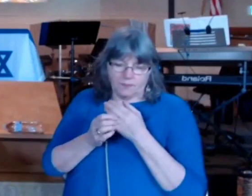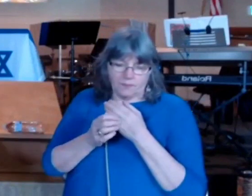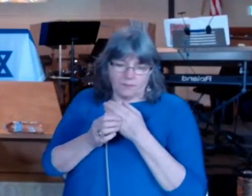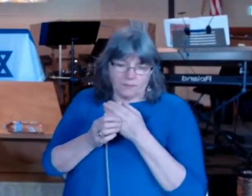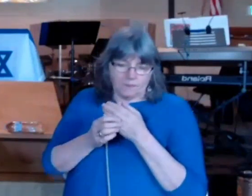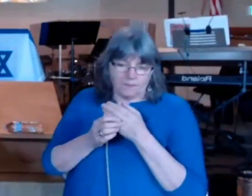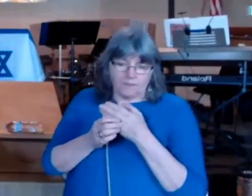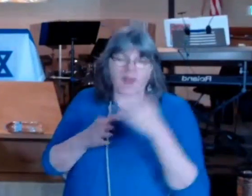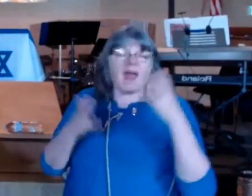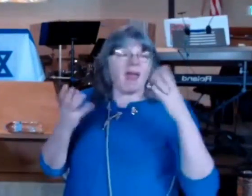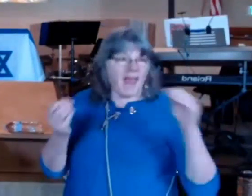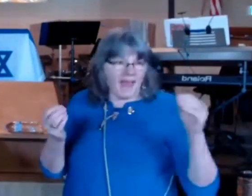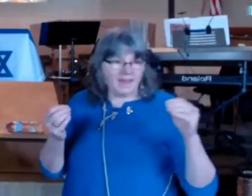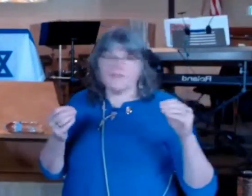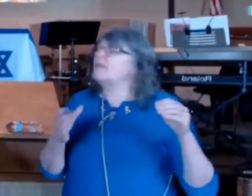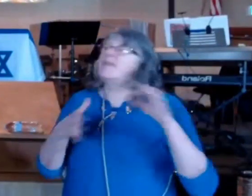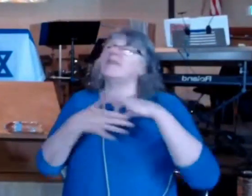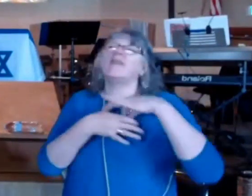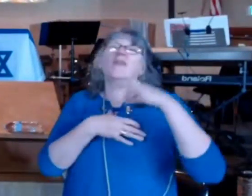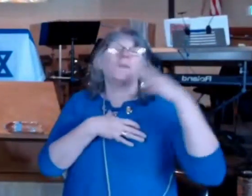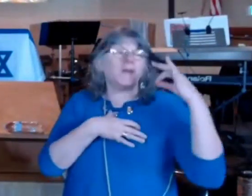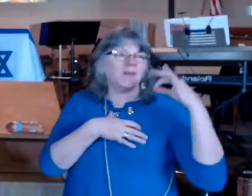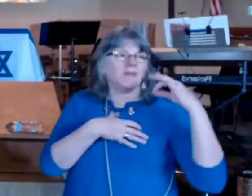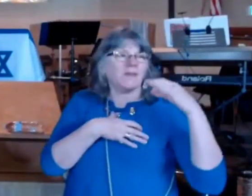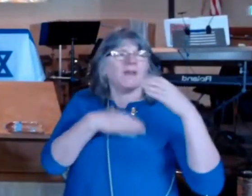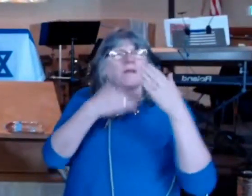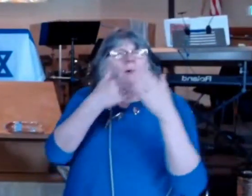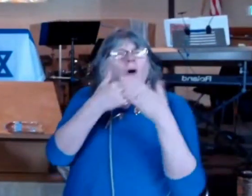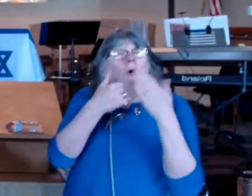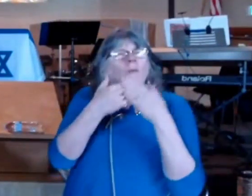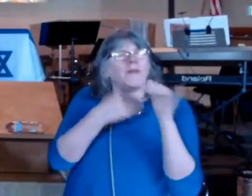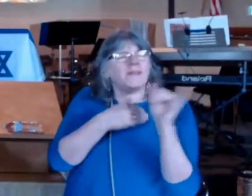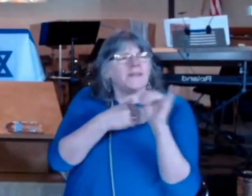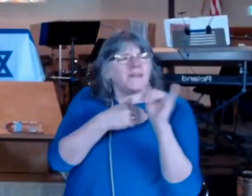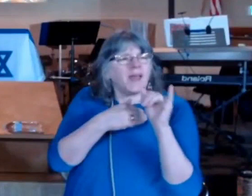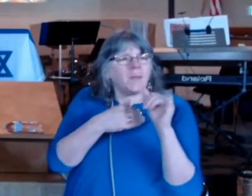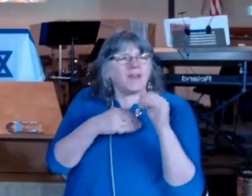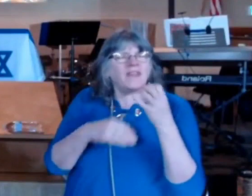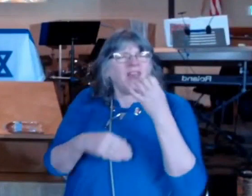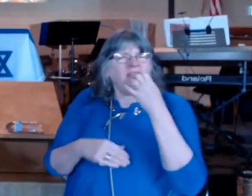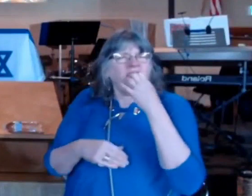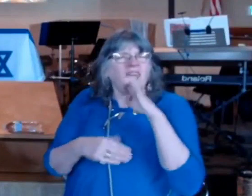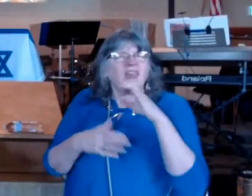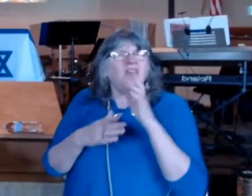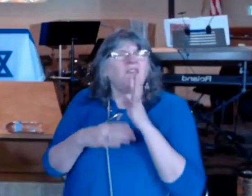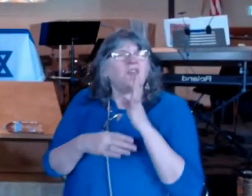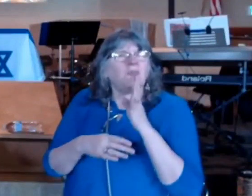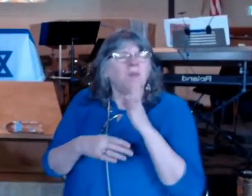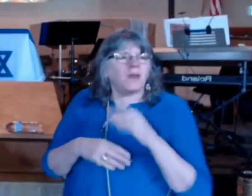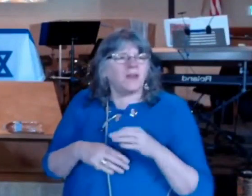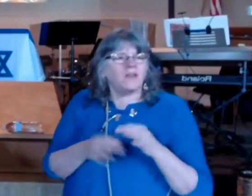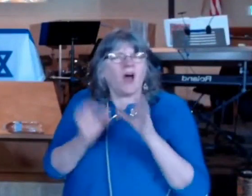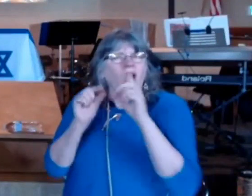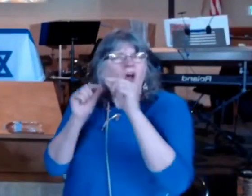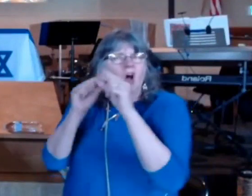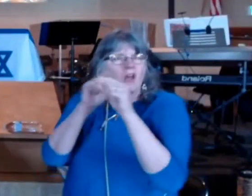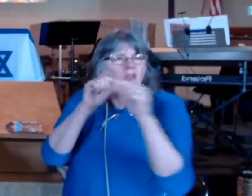talk about it as akin to evil speech gossip gossip